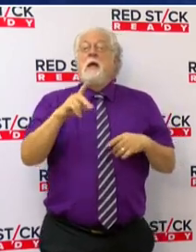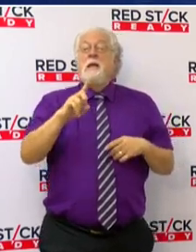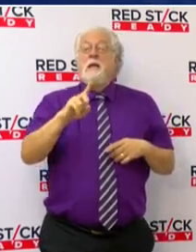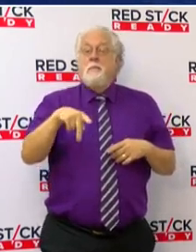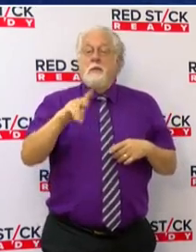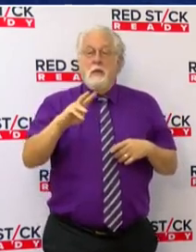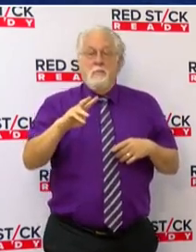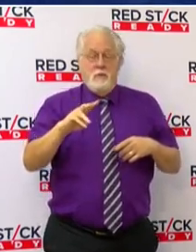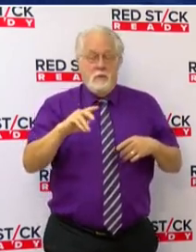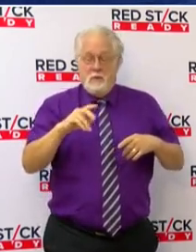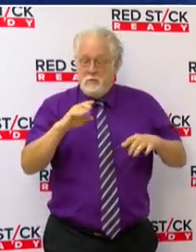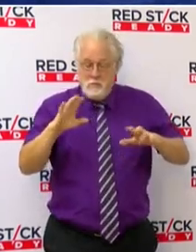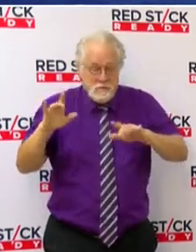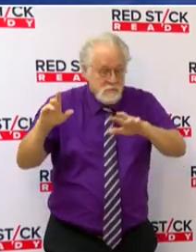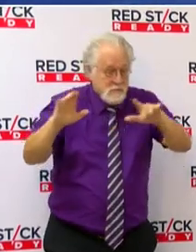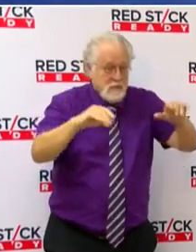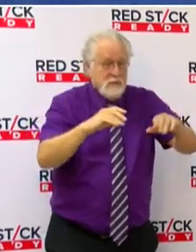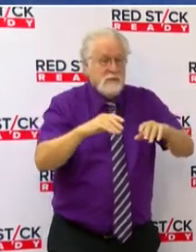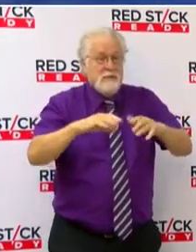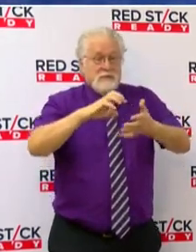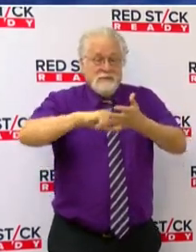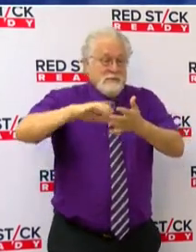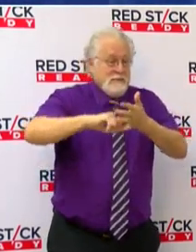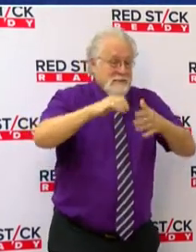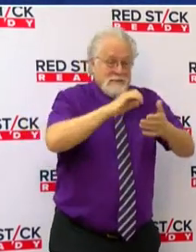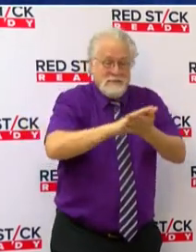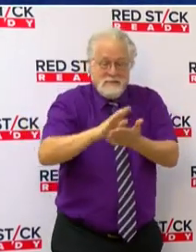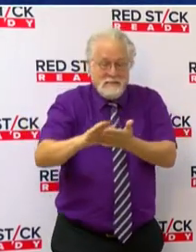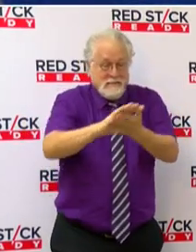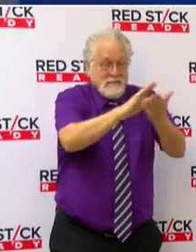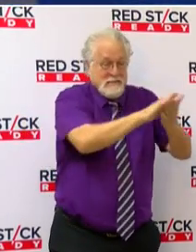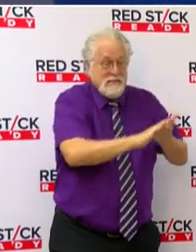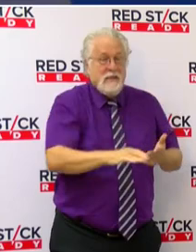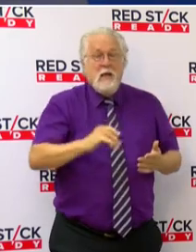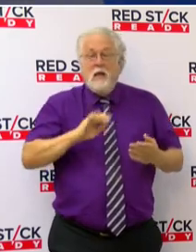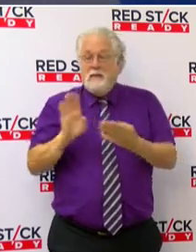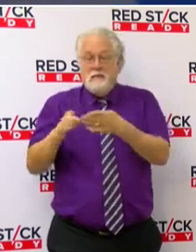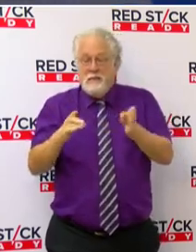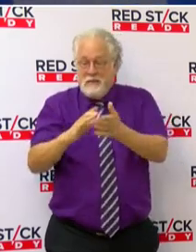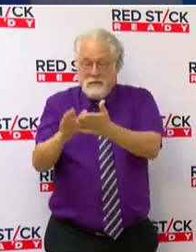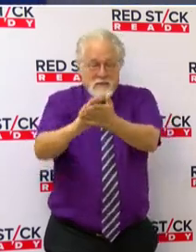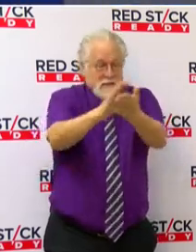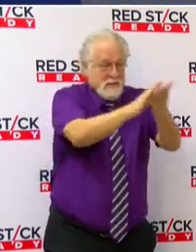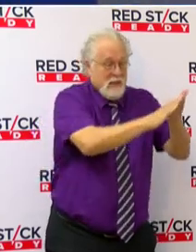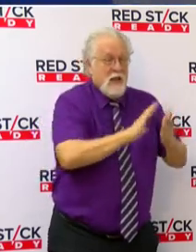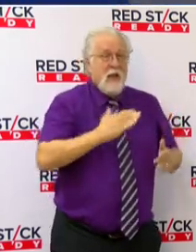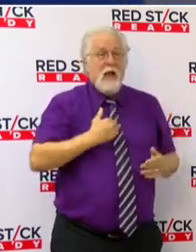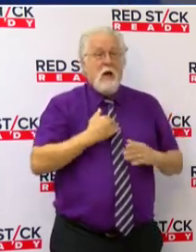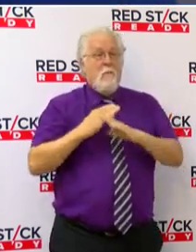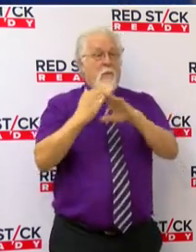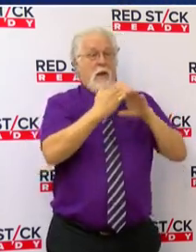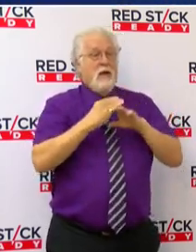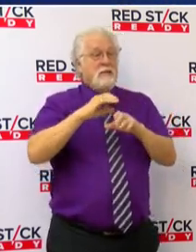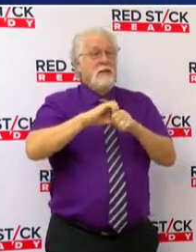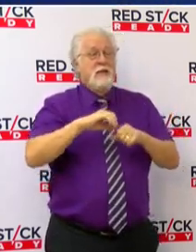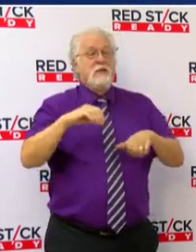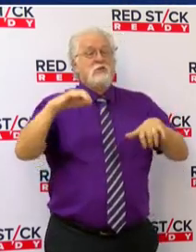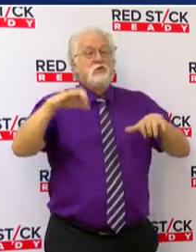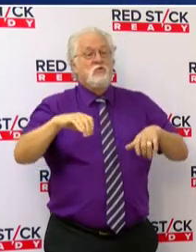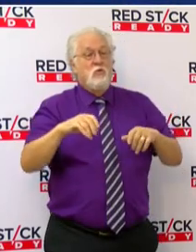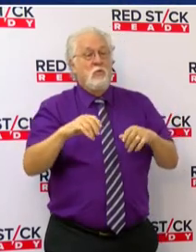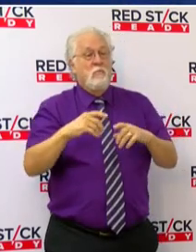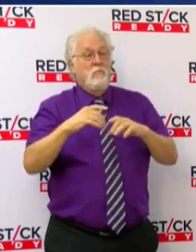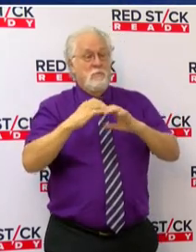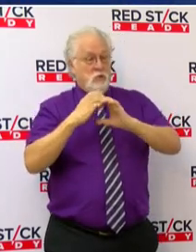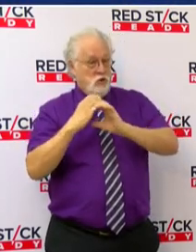intensive drainage operation. We redirected road and landscape crews to clean out our blockages in our storm drains